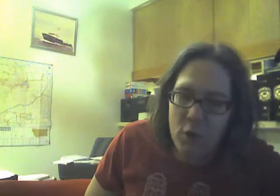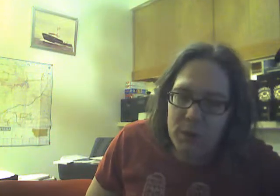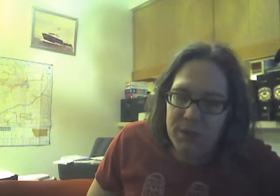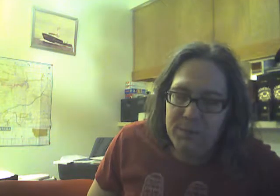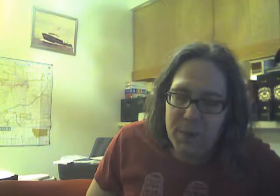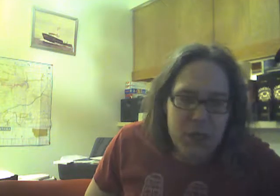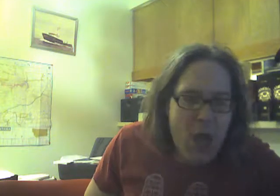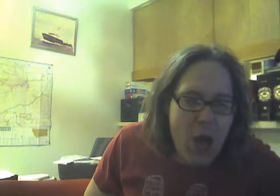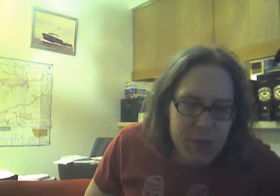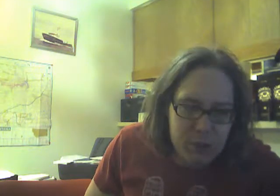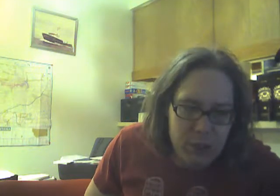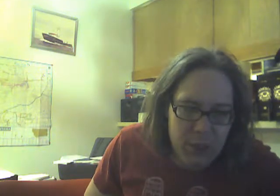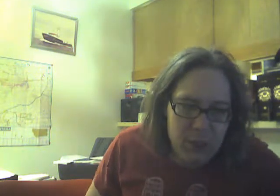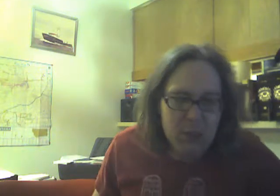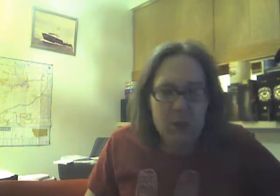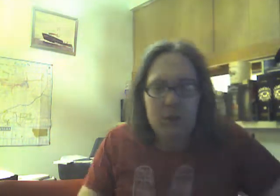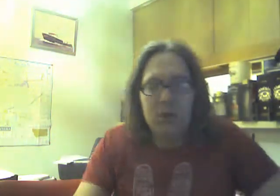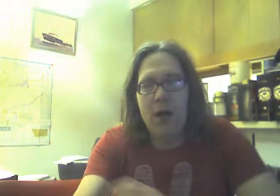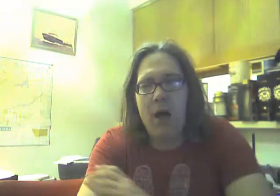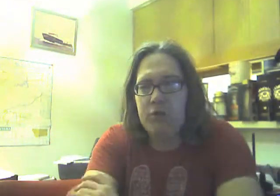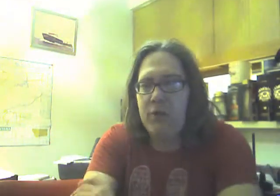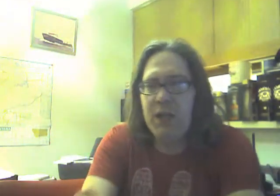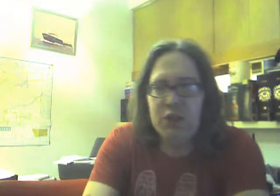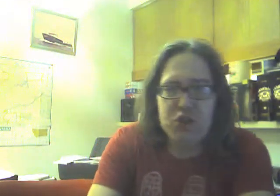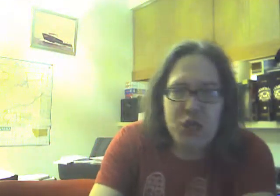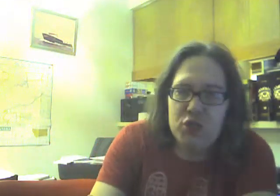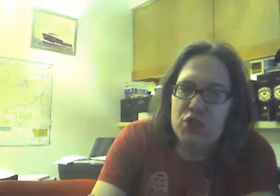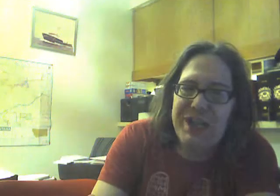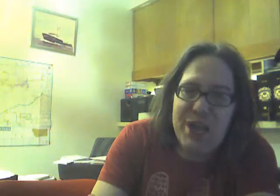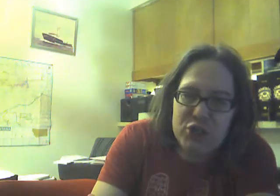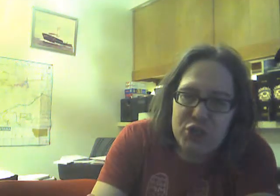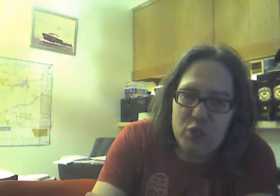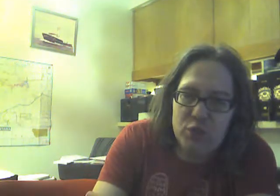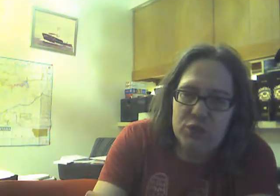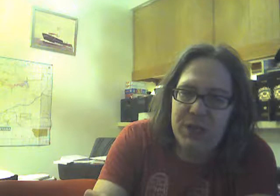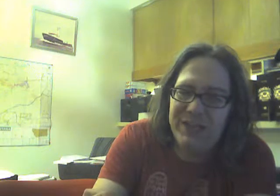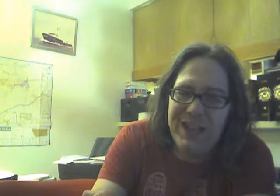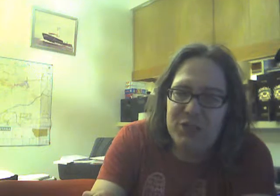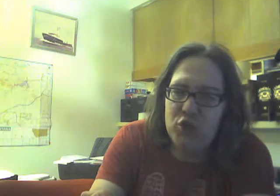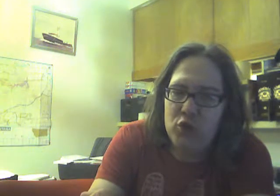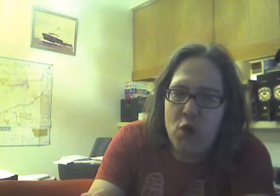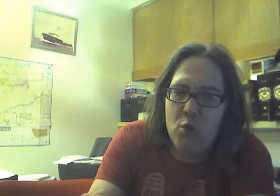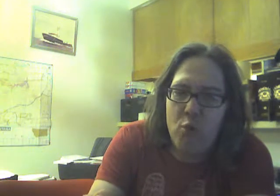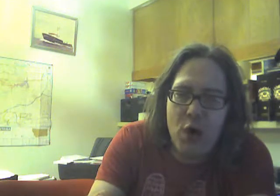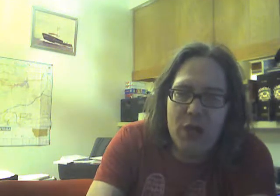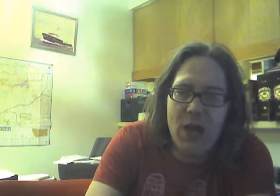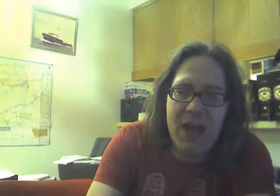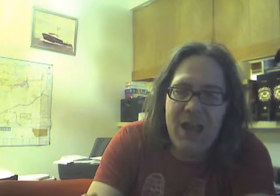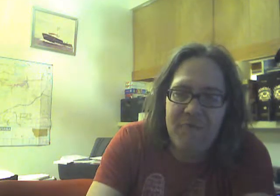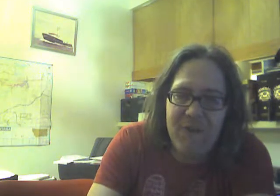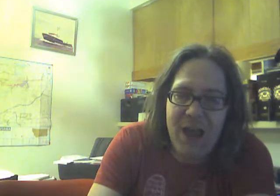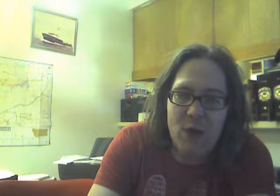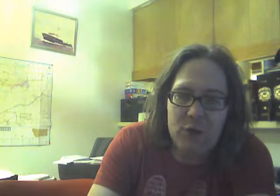reported periodically on transgendered issues and let you know what I have found